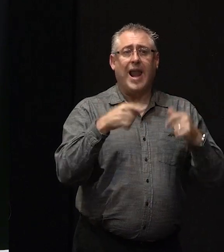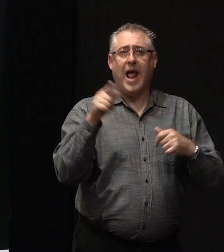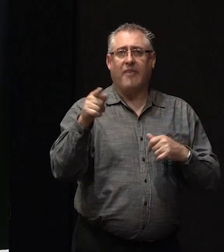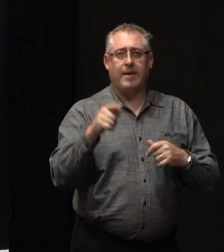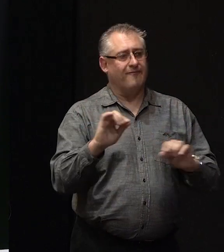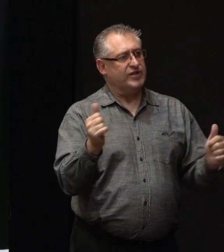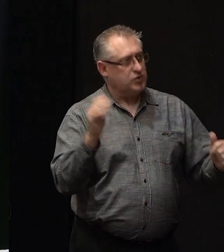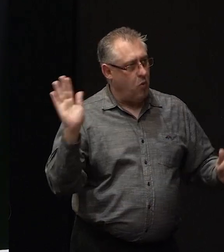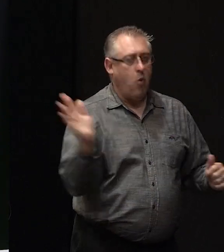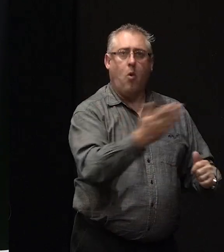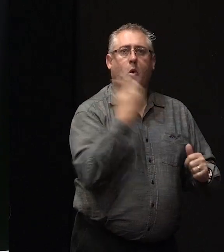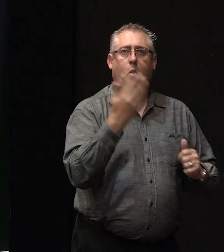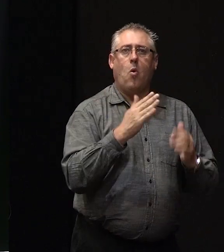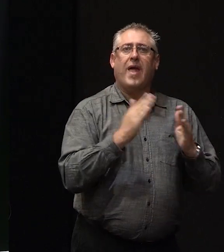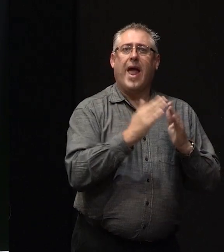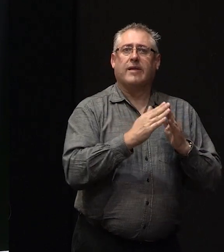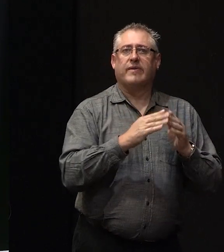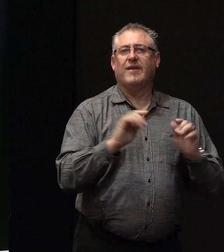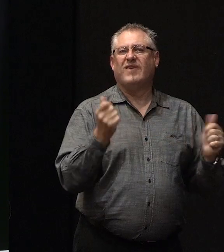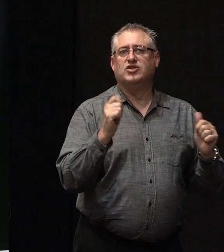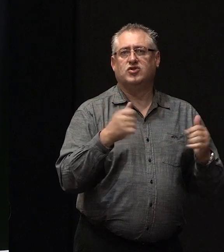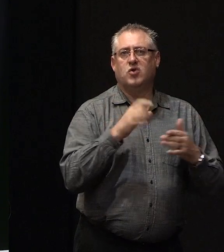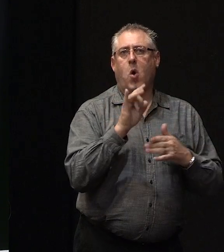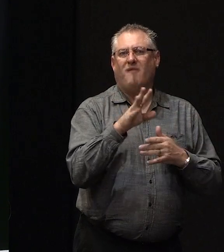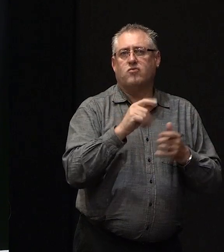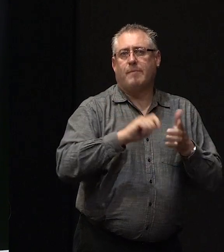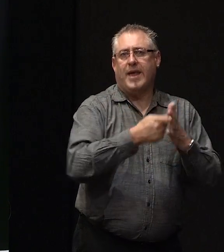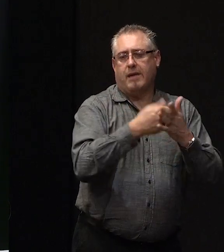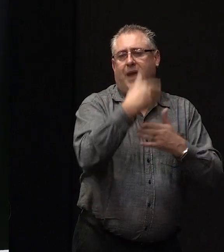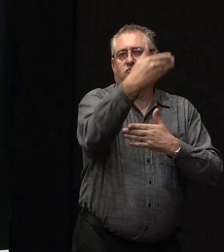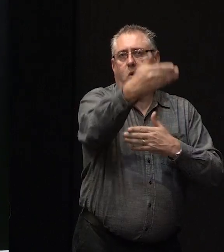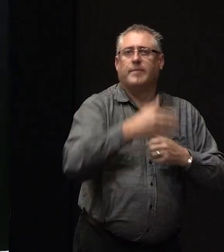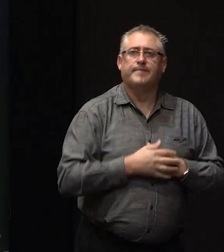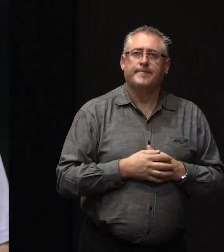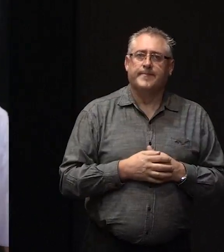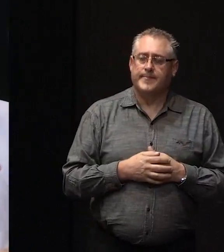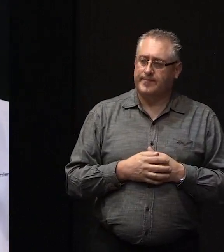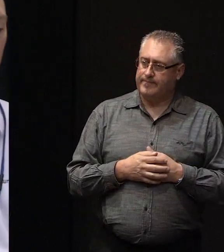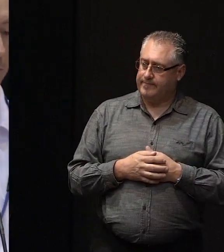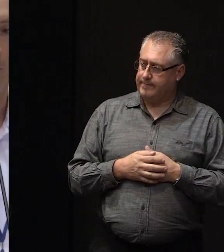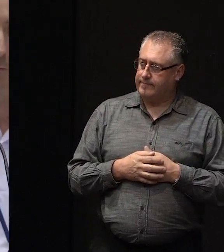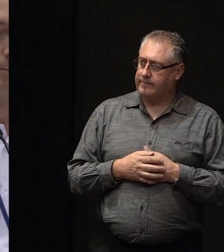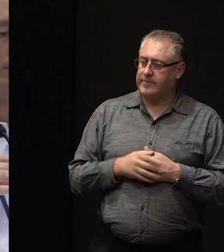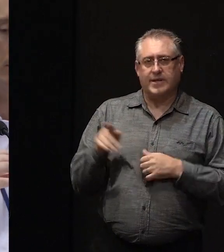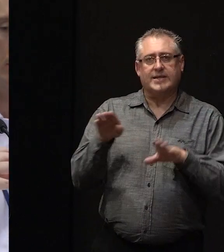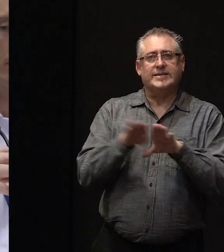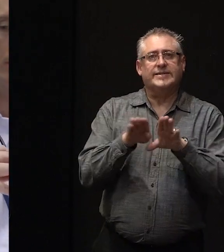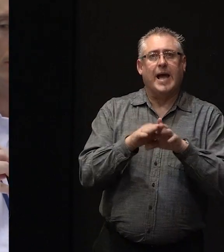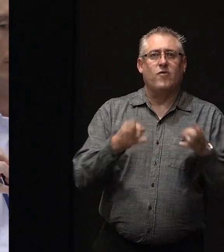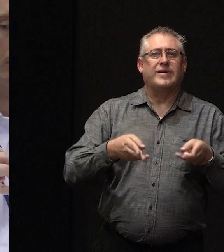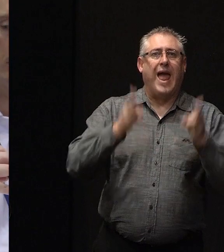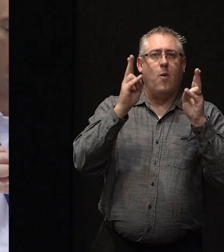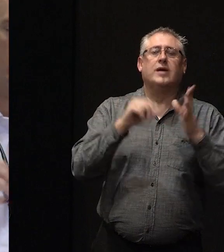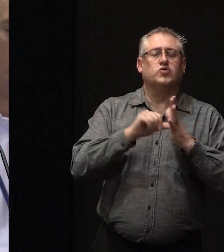whole house and then go back and finish the repair off. So we've worked that into a number of repair jobs already. That would be the same for Tower.